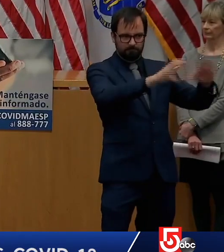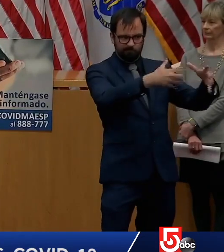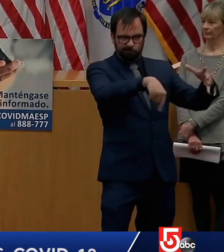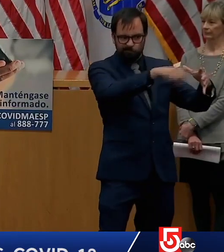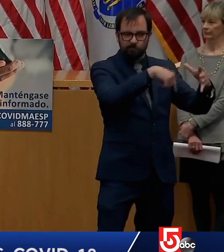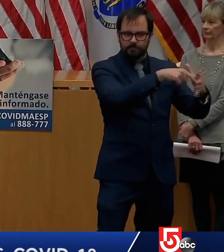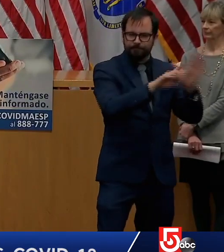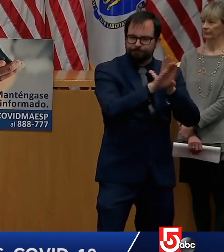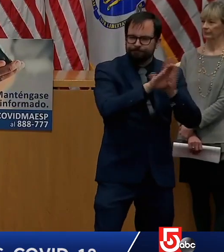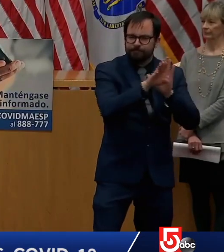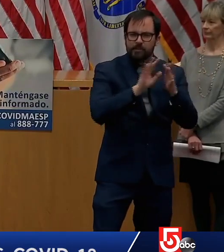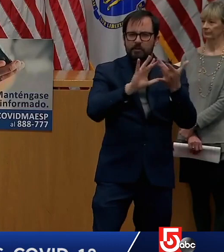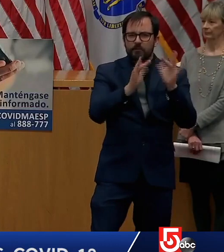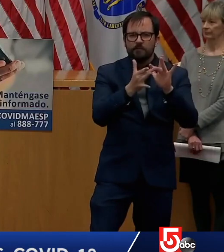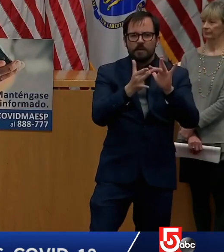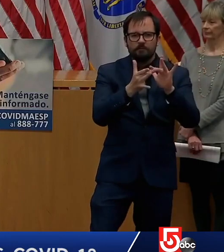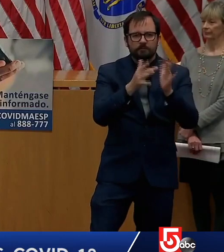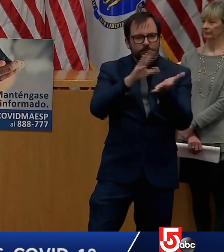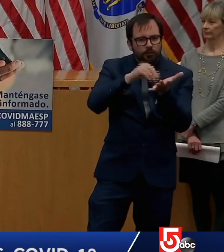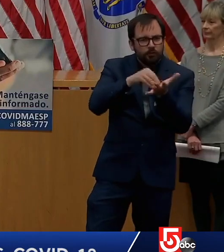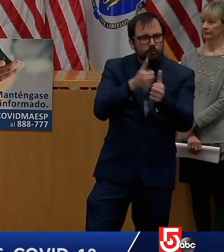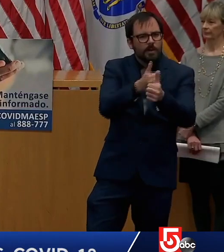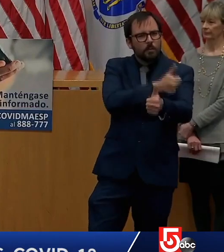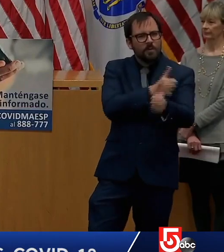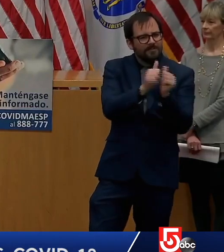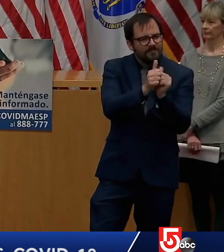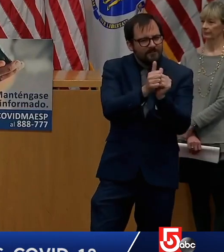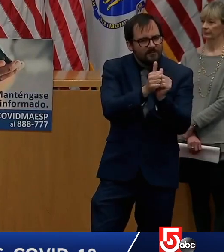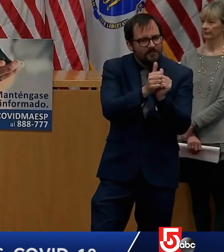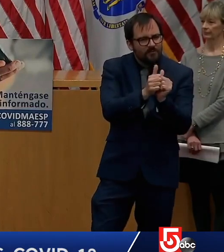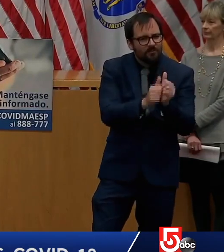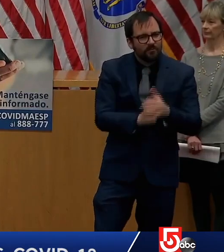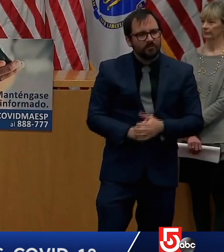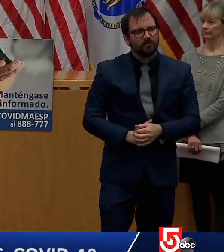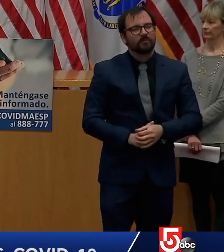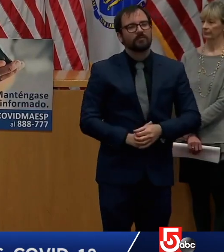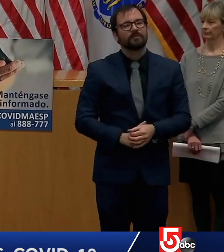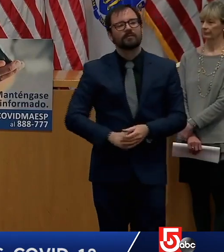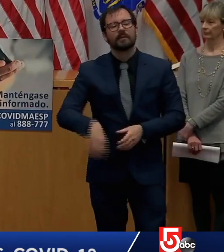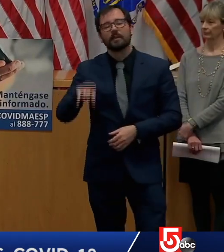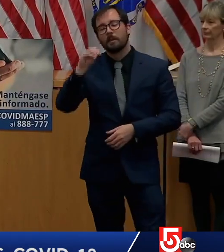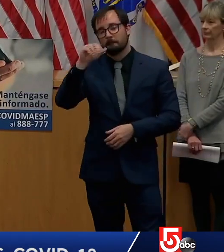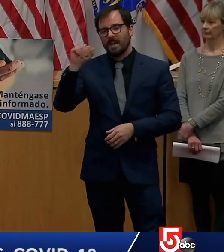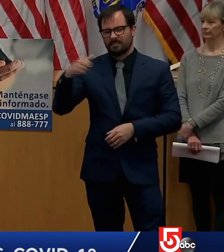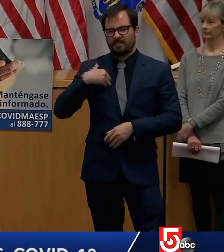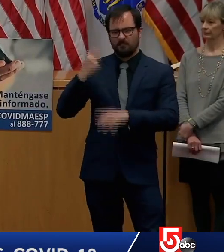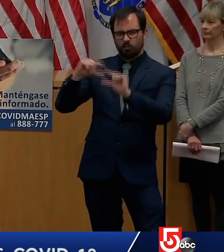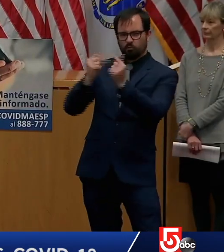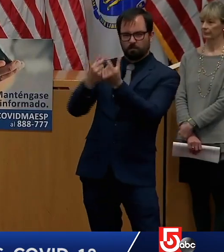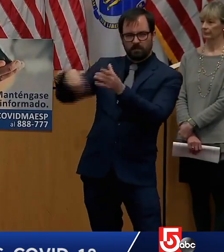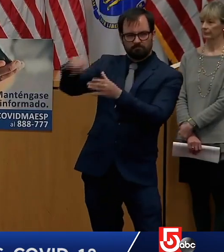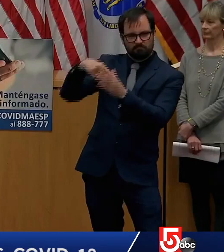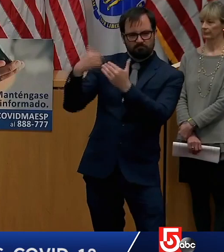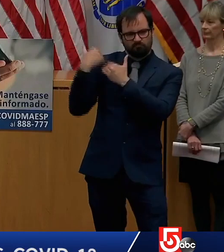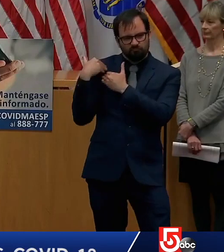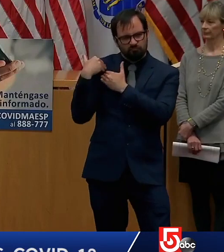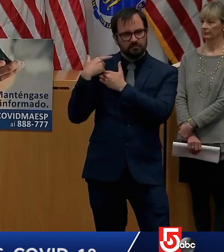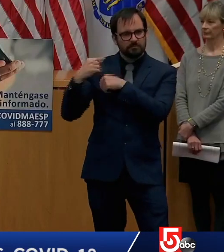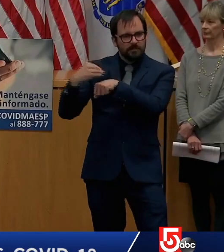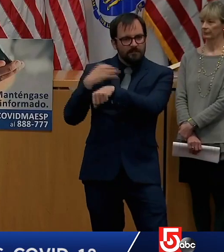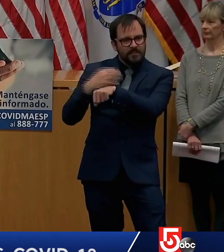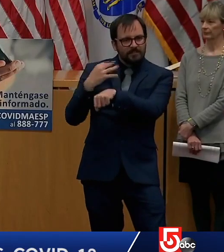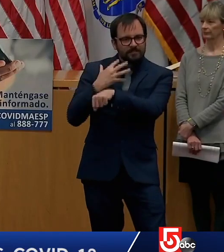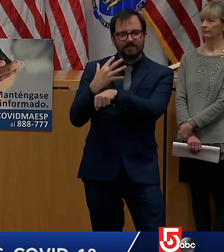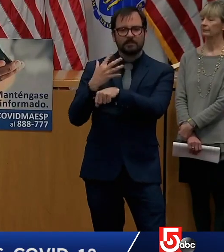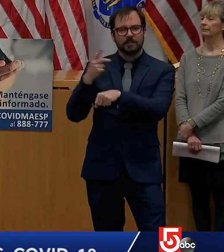council and the regional stem networks we've compiled compiled a list of resources from various organizations that are